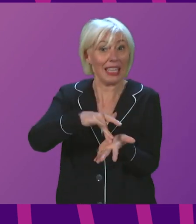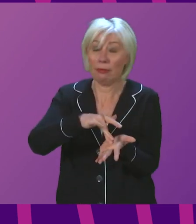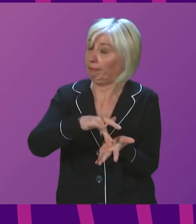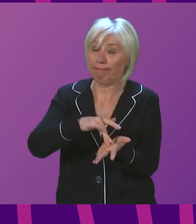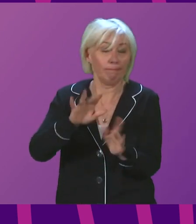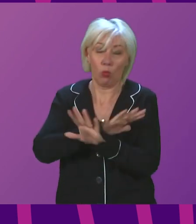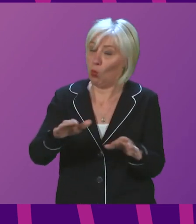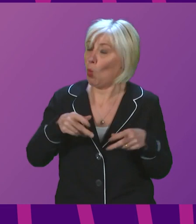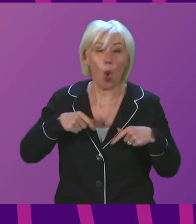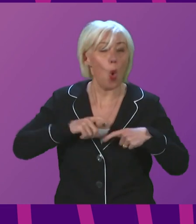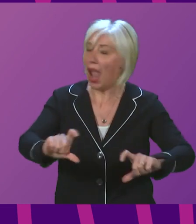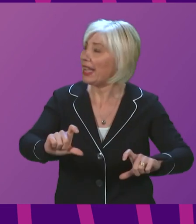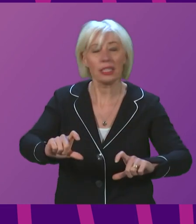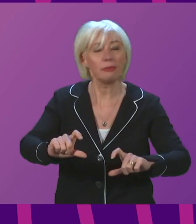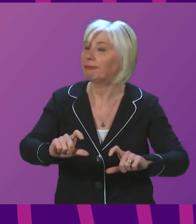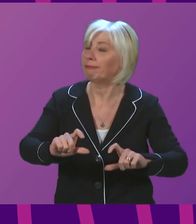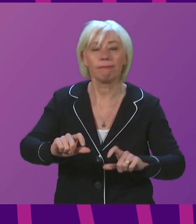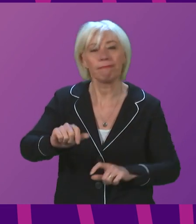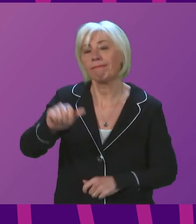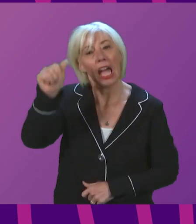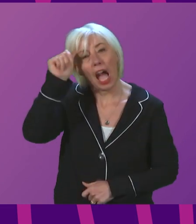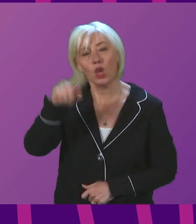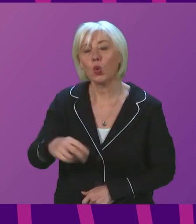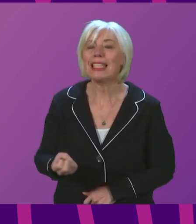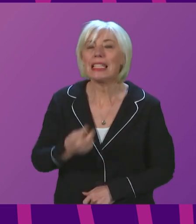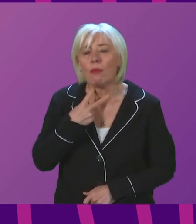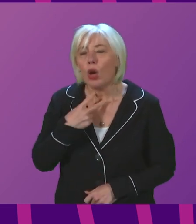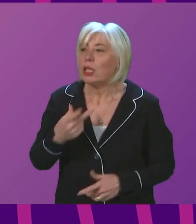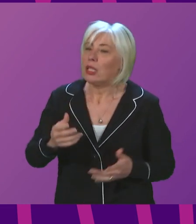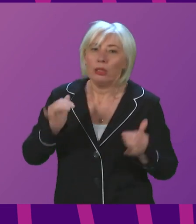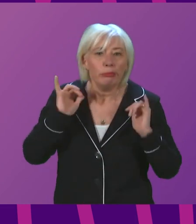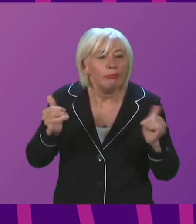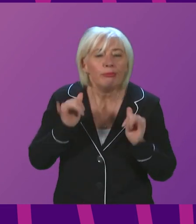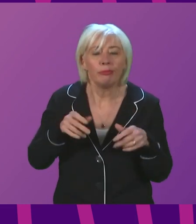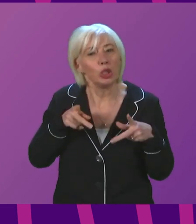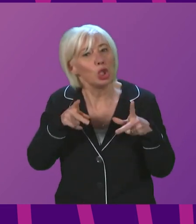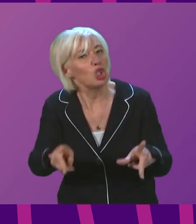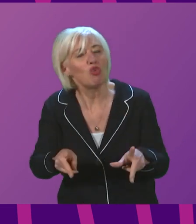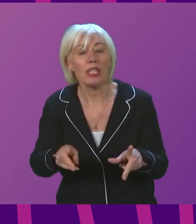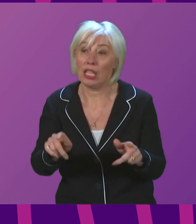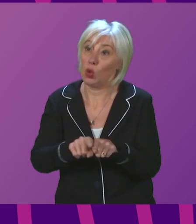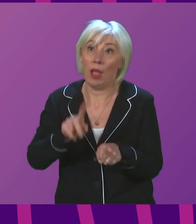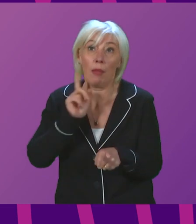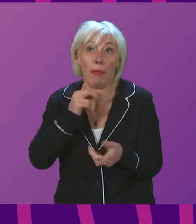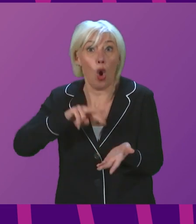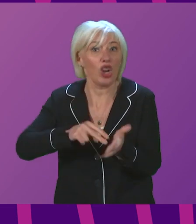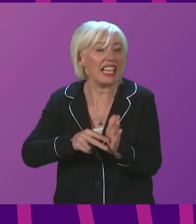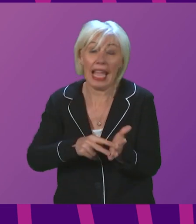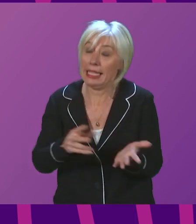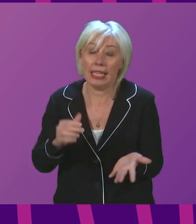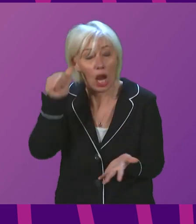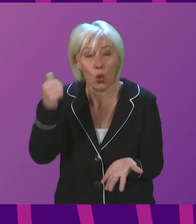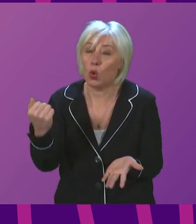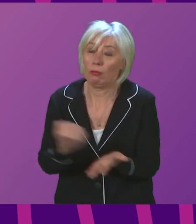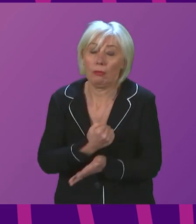proceed. I know how disappointing this will be for those looking forward to these events and for the organisers of them. But I want to